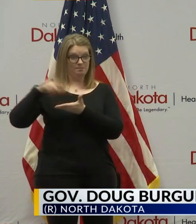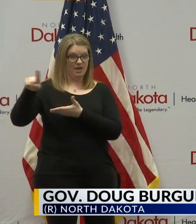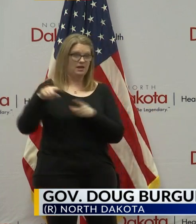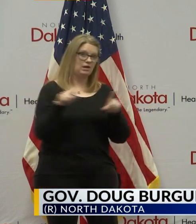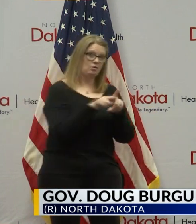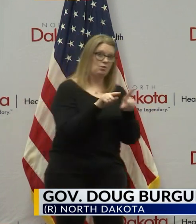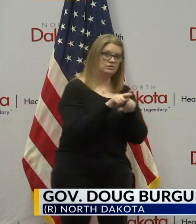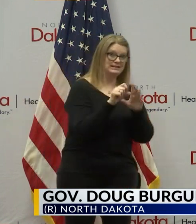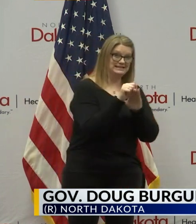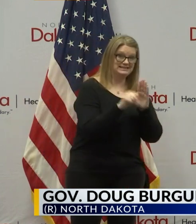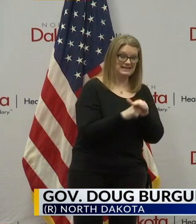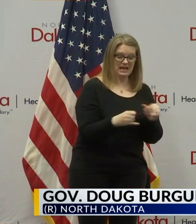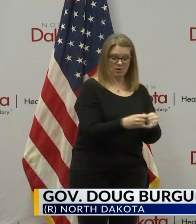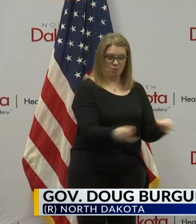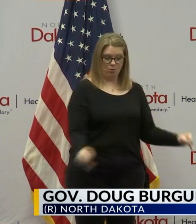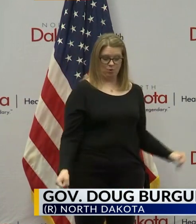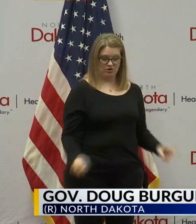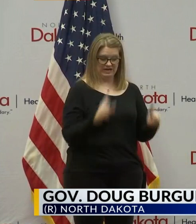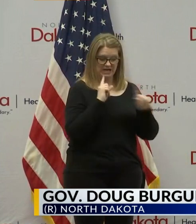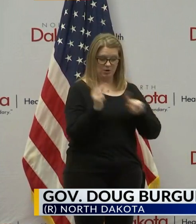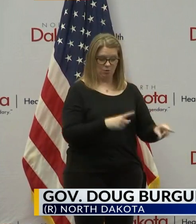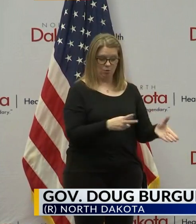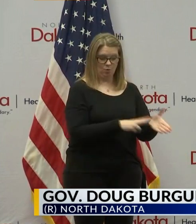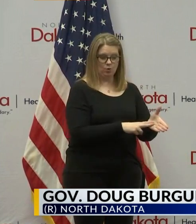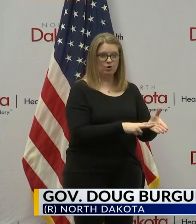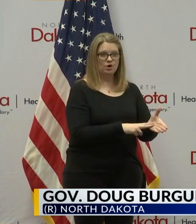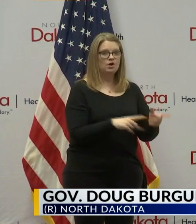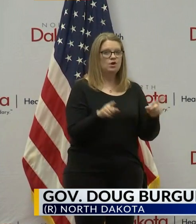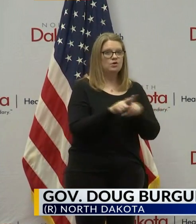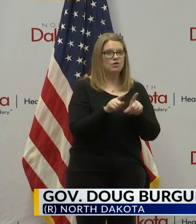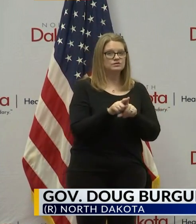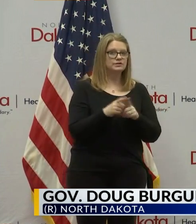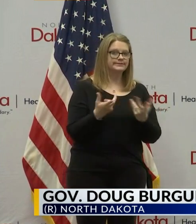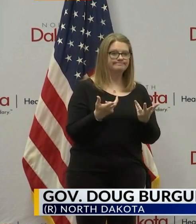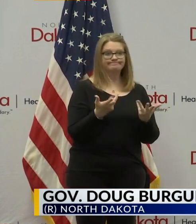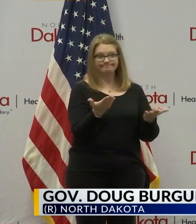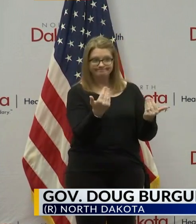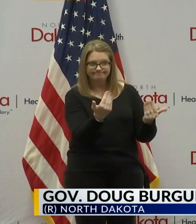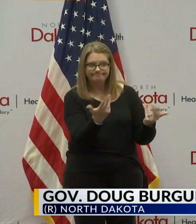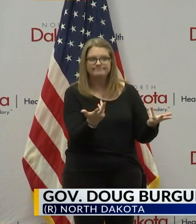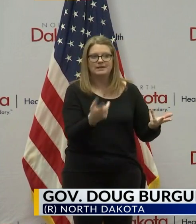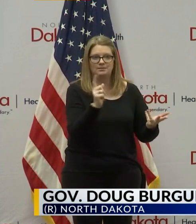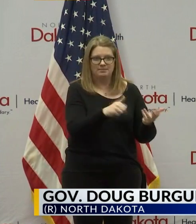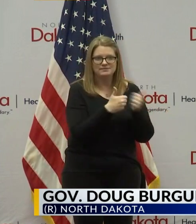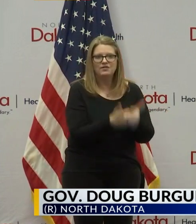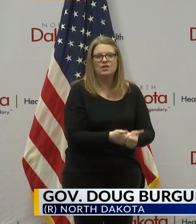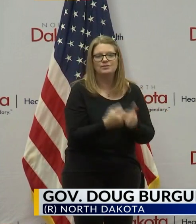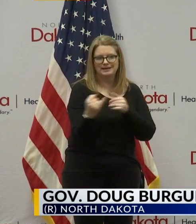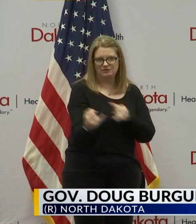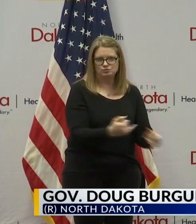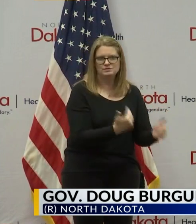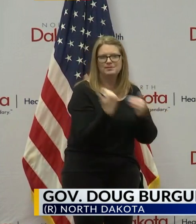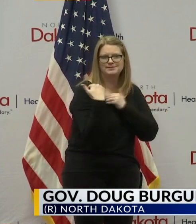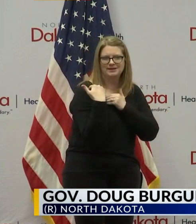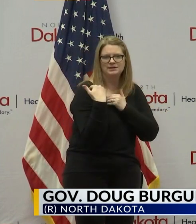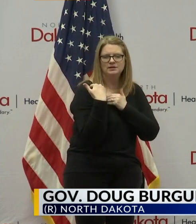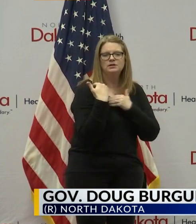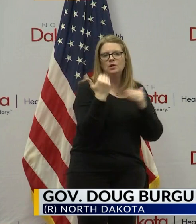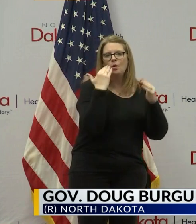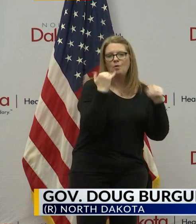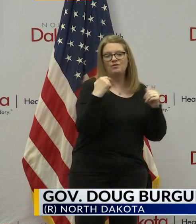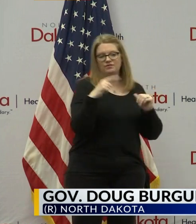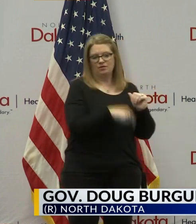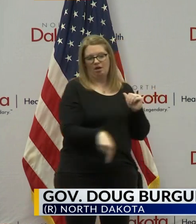the state, a quarantine order, plus the appeal to social and, you know, responsibility and individual responsibility, will hopefully for